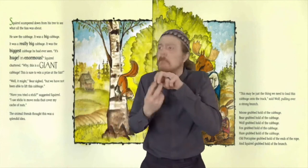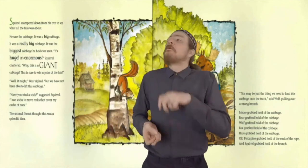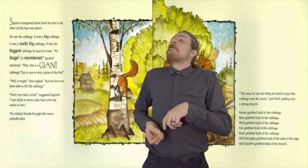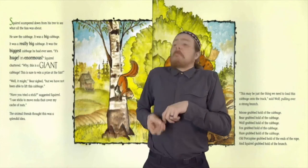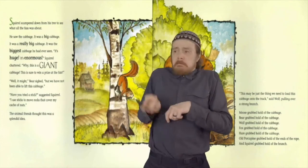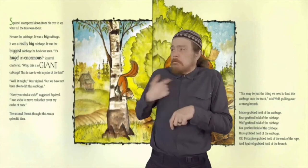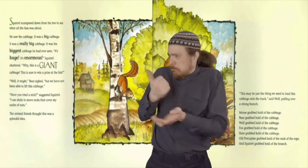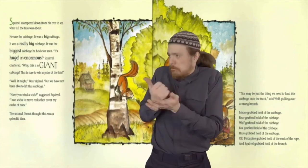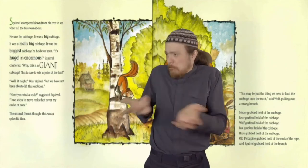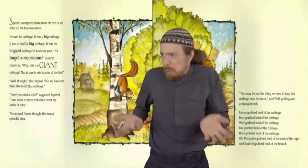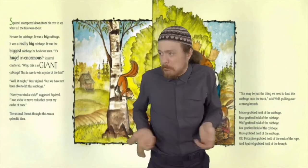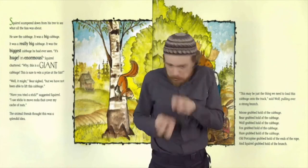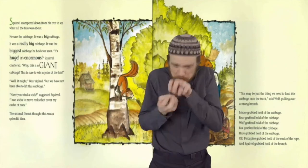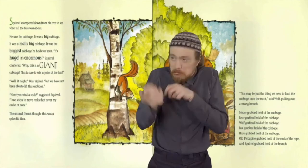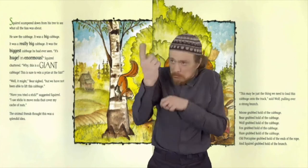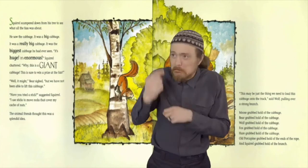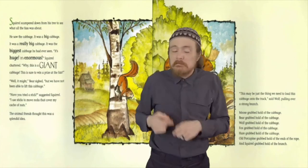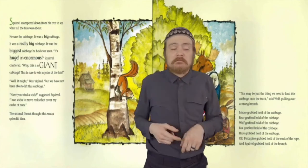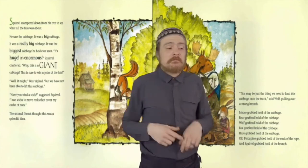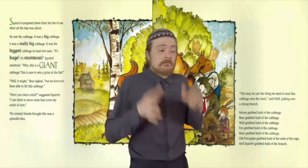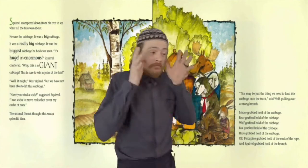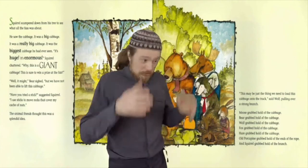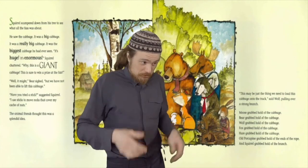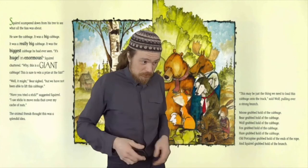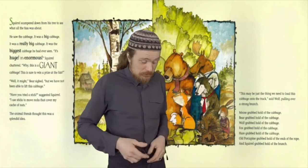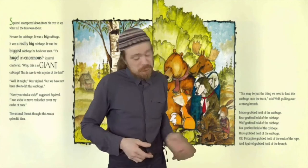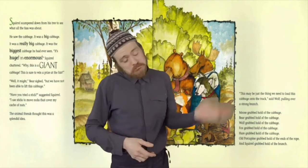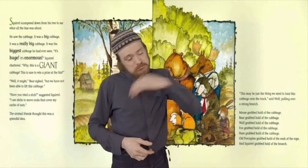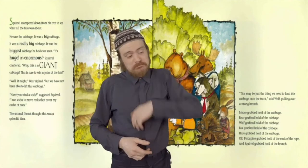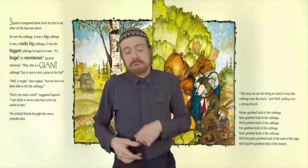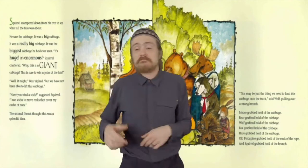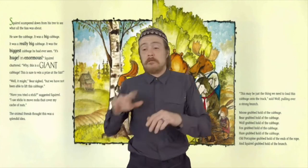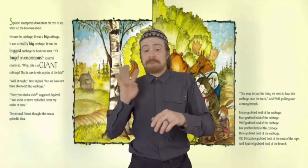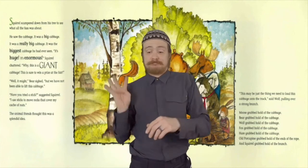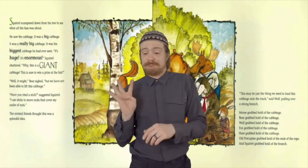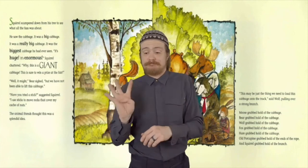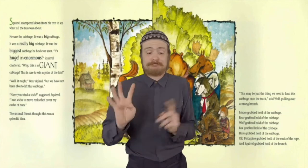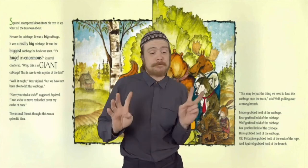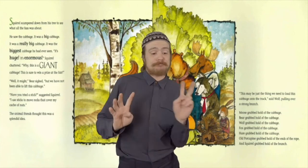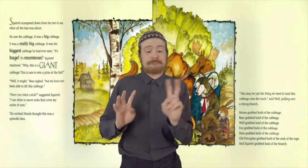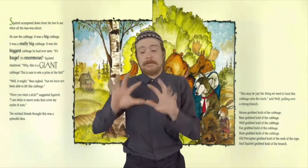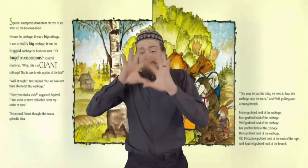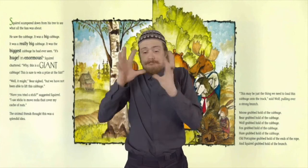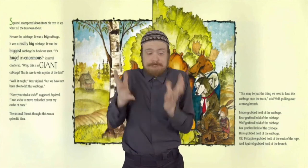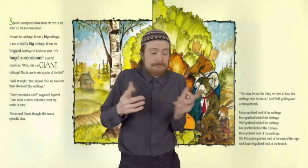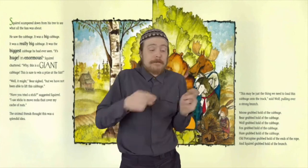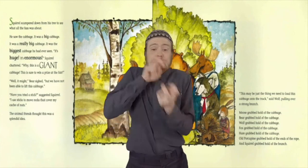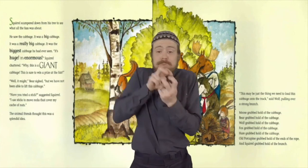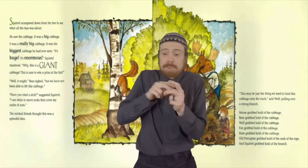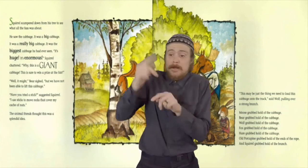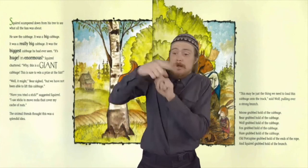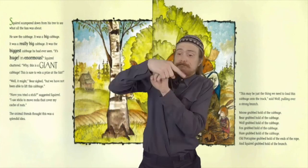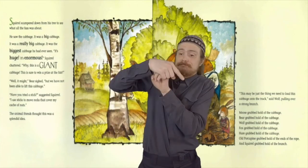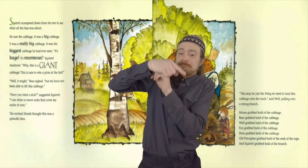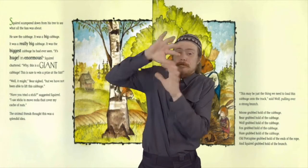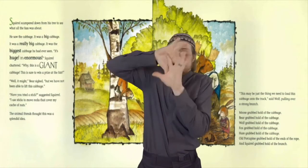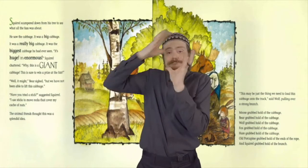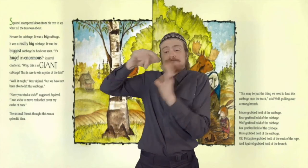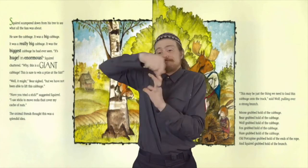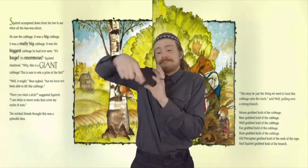cabbage. Have you tried a stick? Suggested Squirrel. I use sticks to move rocks that cover my cache of nuts.